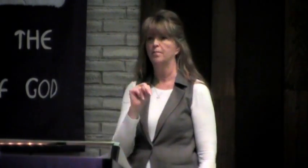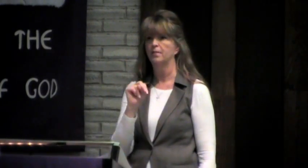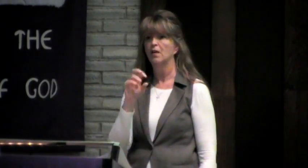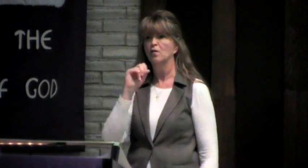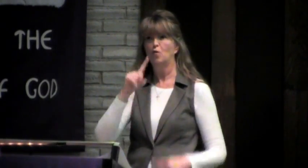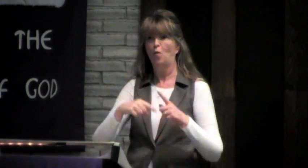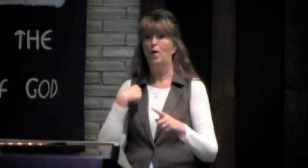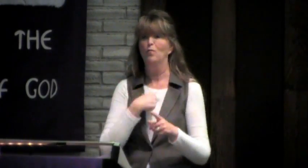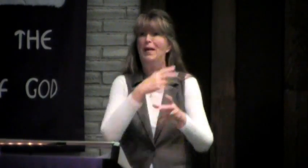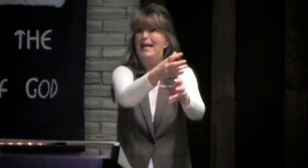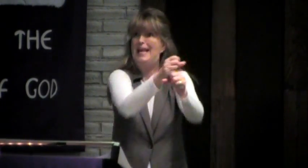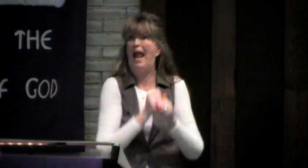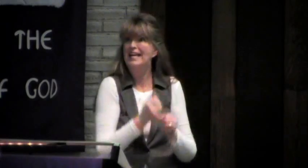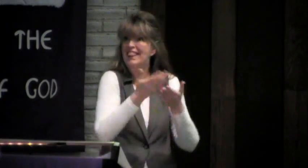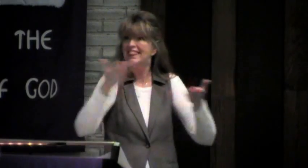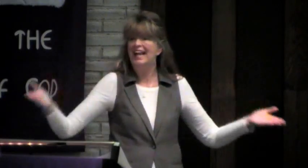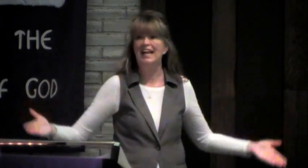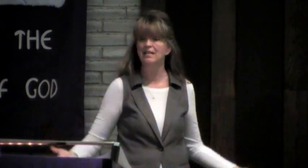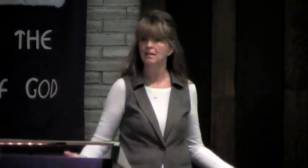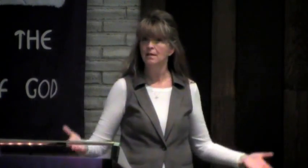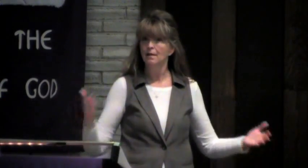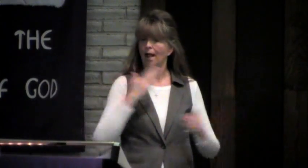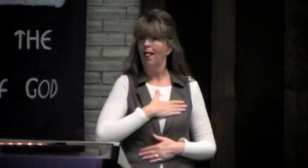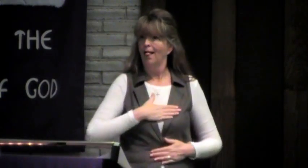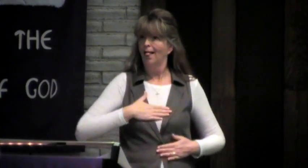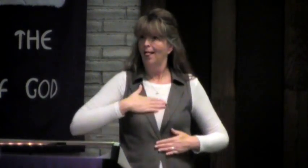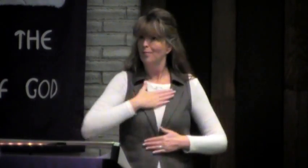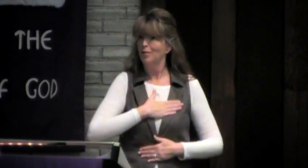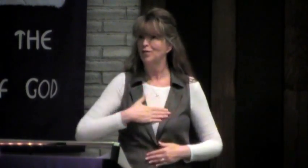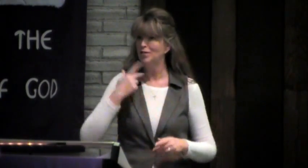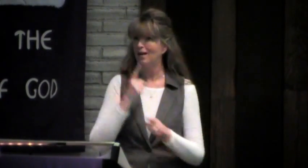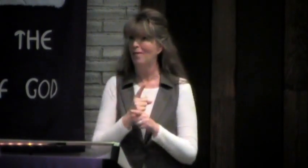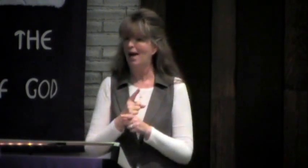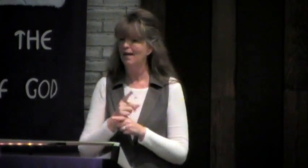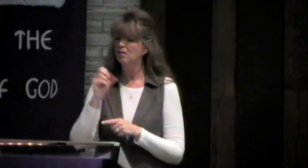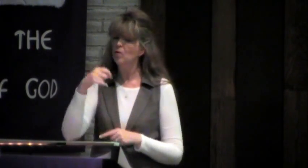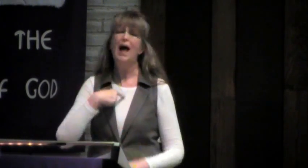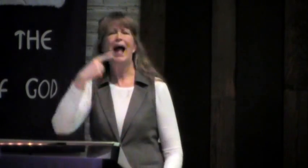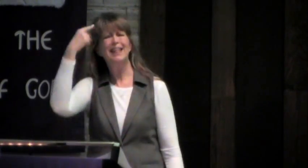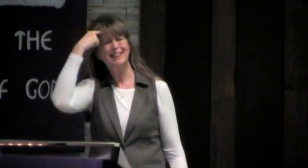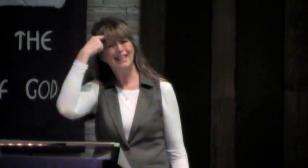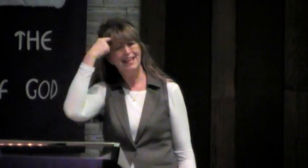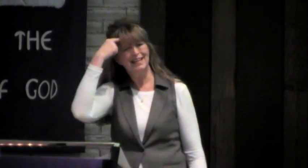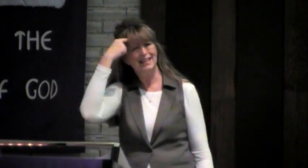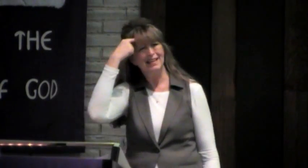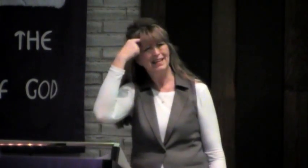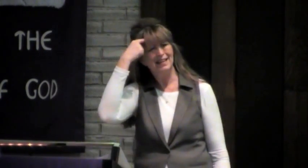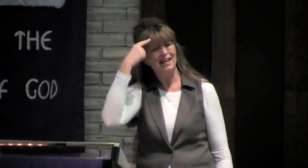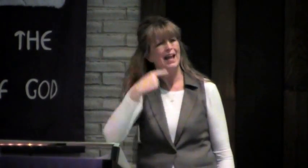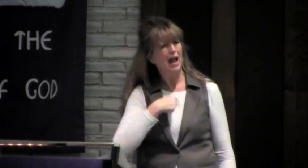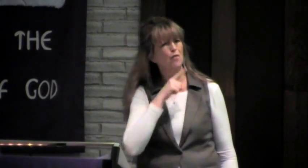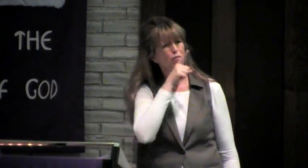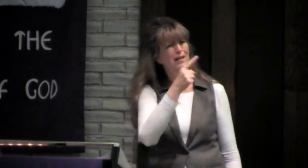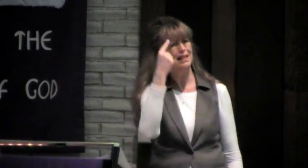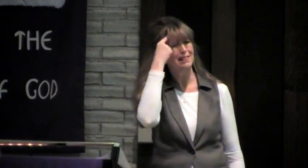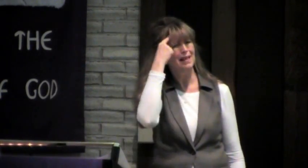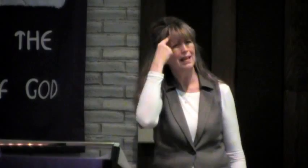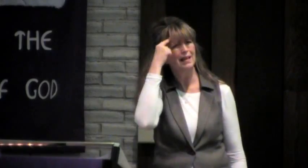And I know it's not fun. And whenever I would get something, I was so appreciative. So I